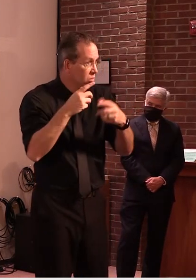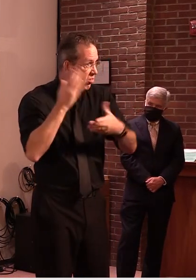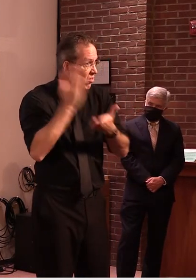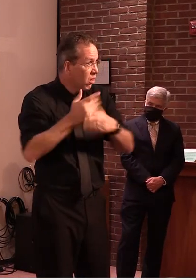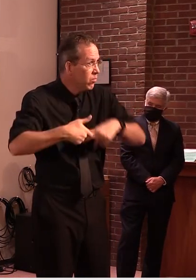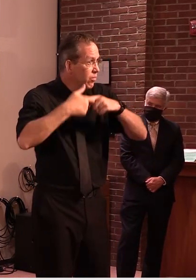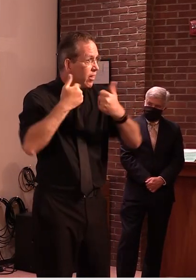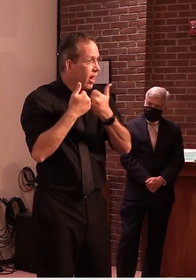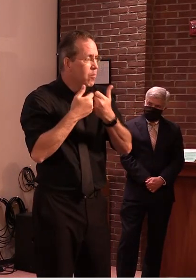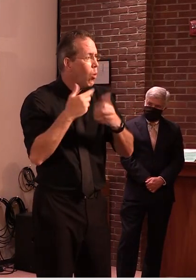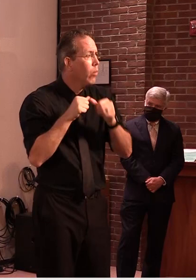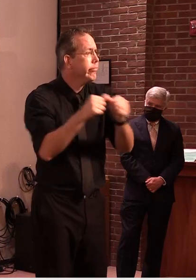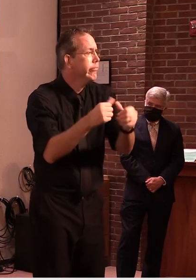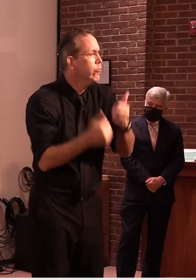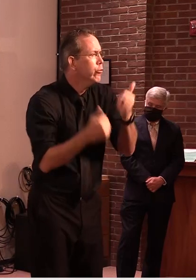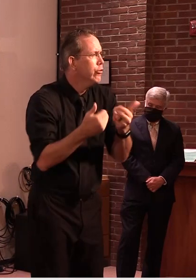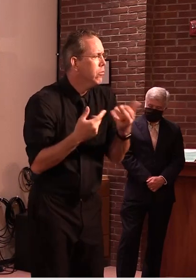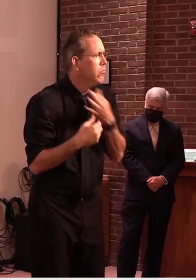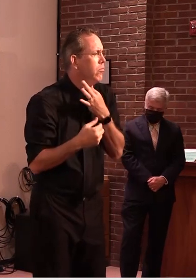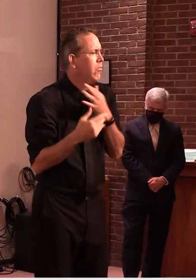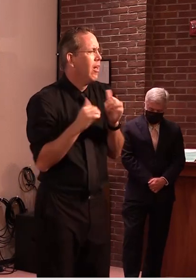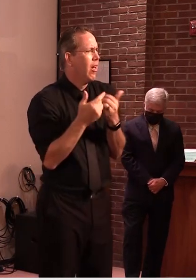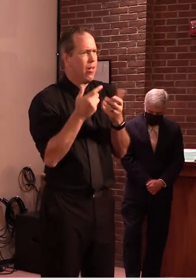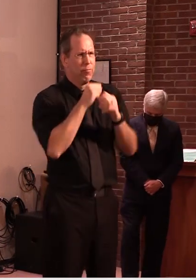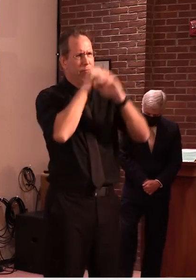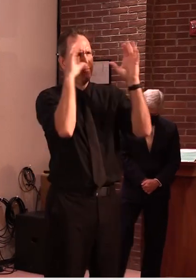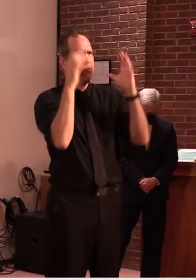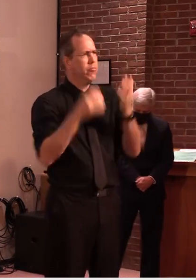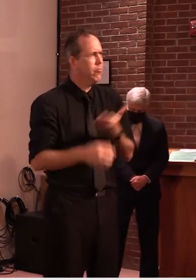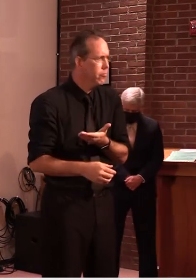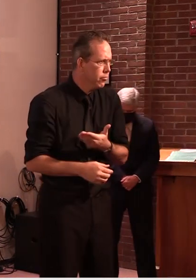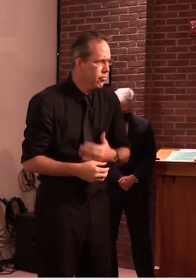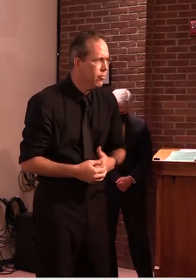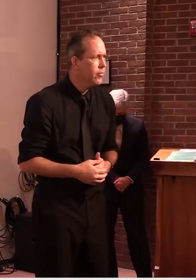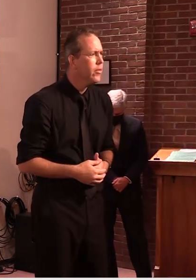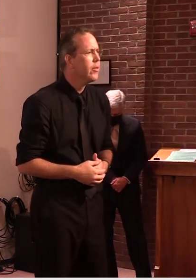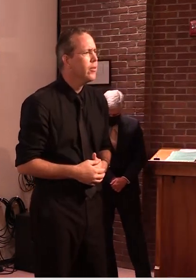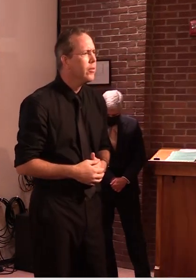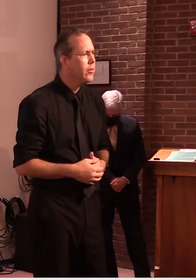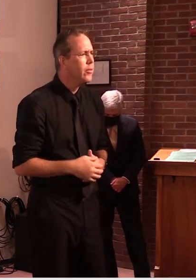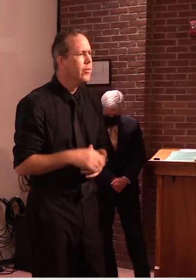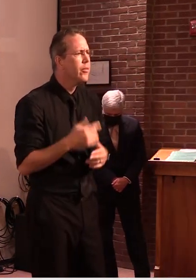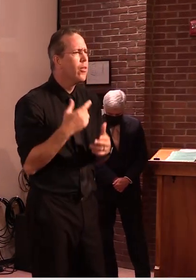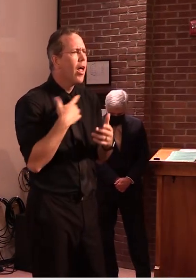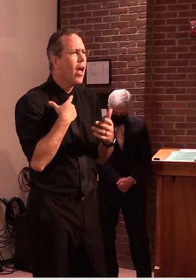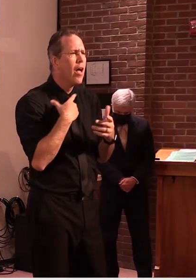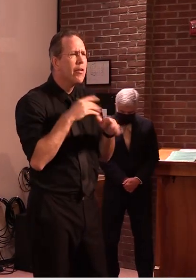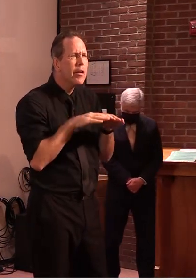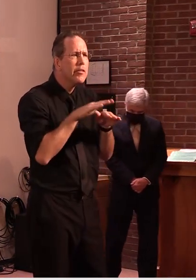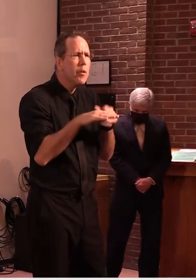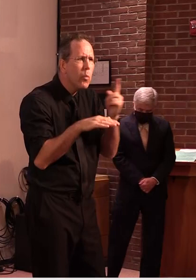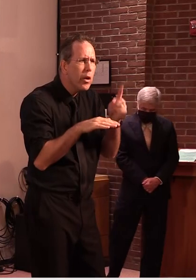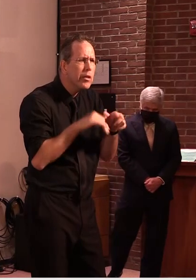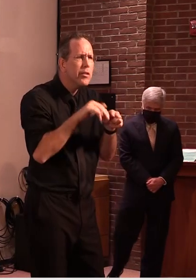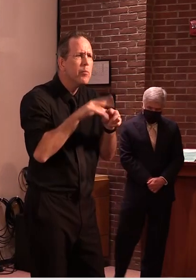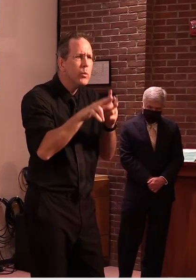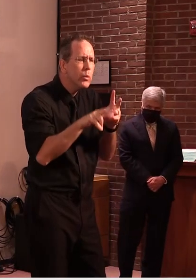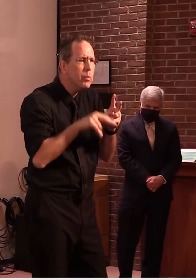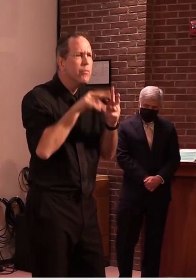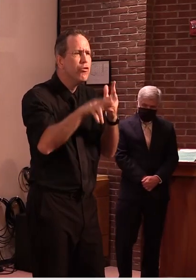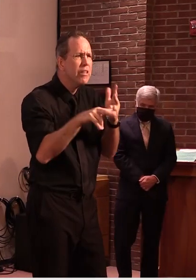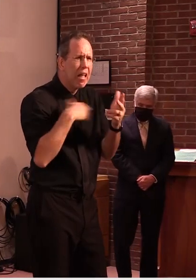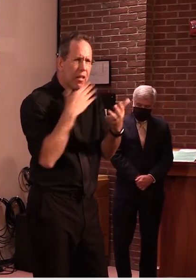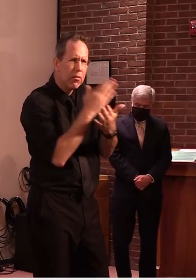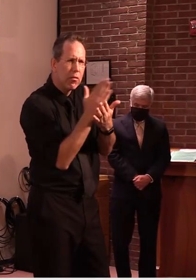clarification on step two and three sure i would be happy to governor and we'll ask secretary